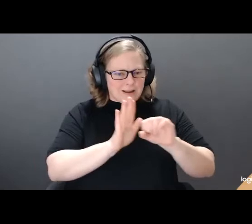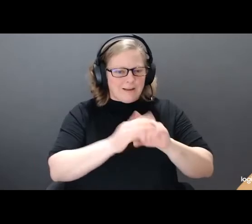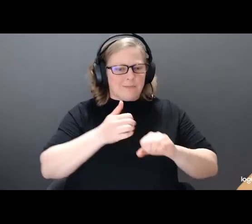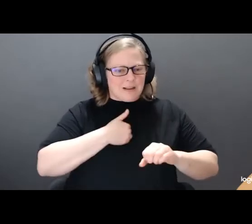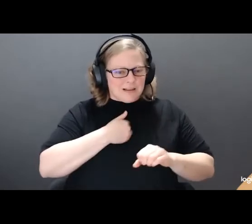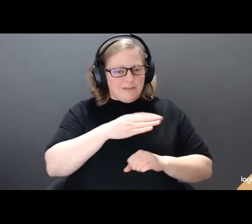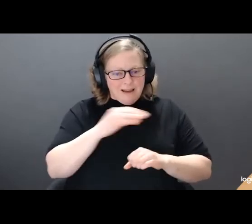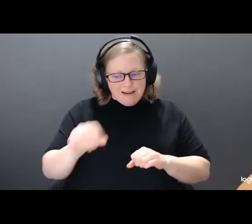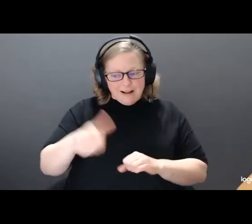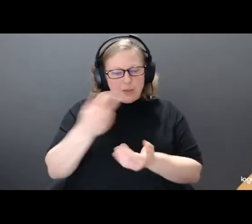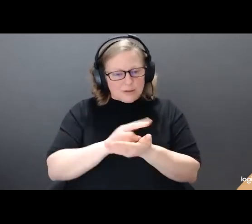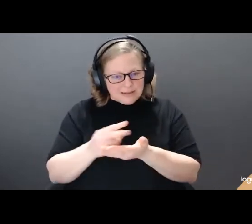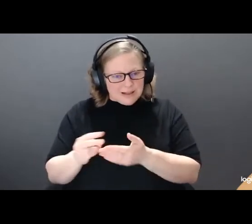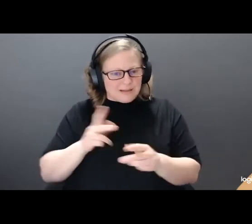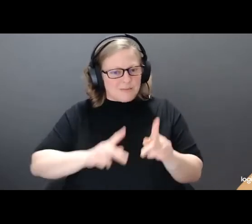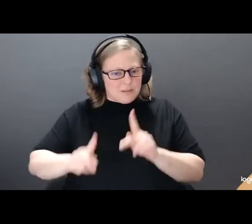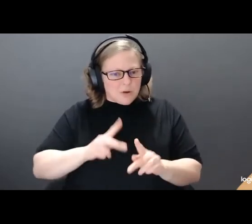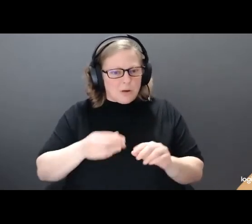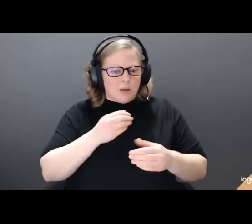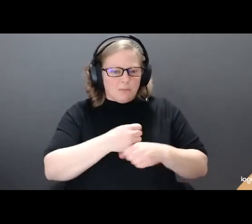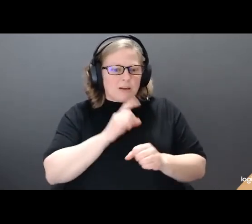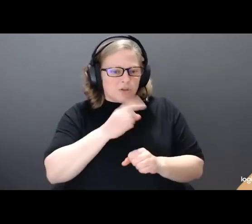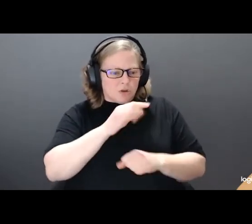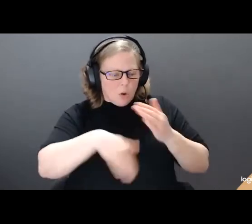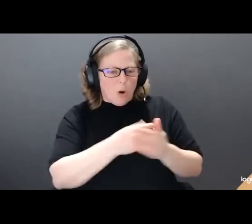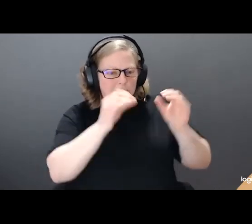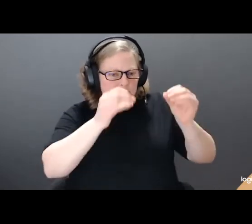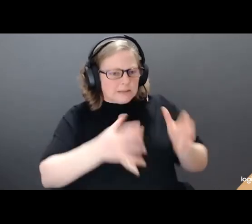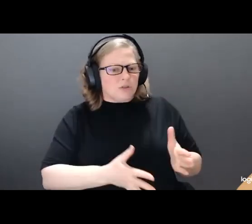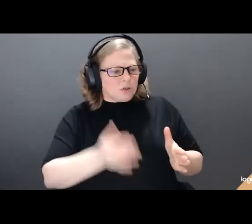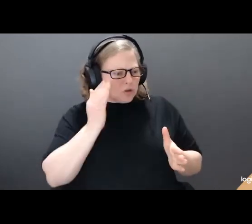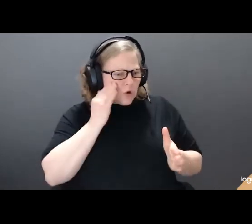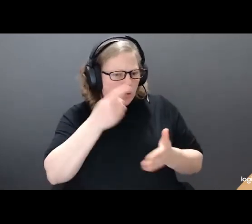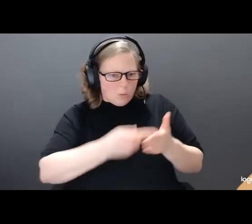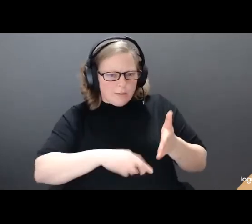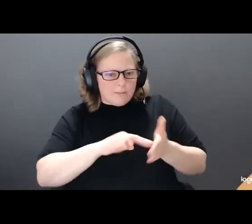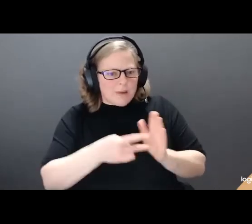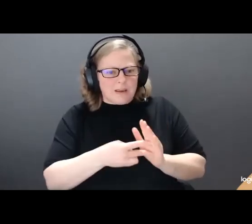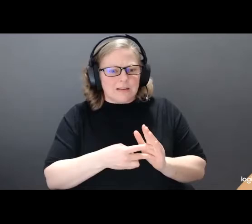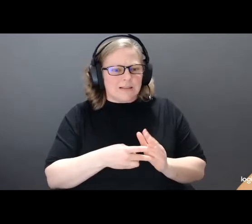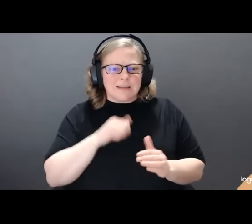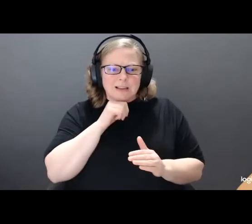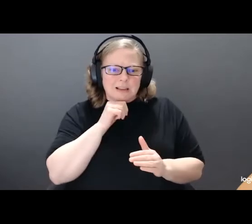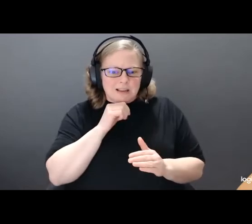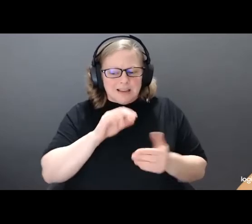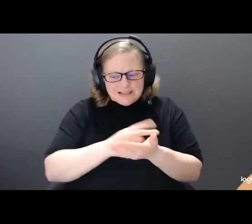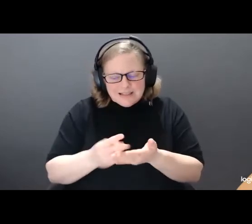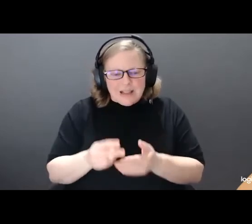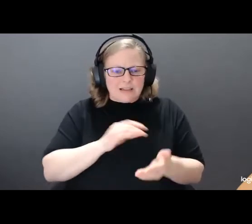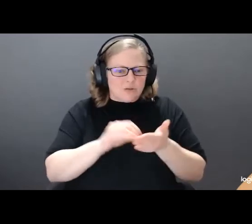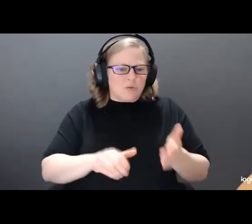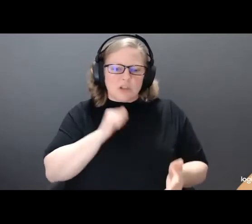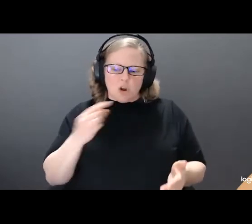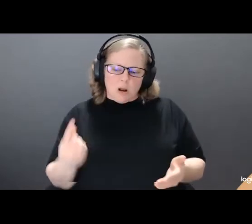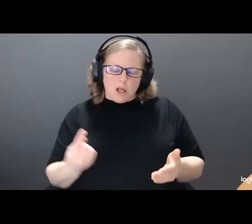make sure educators are informed so that no one and no kid has to sit at their desk again as the whole class moves on without them, making them feel alone and